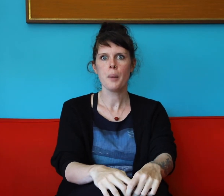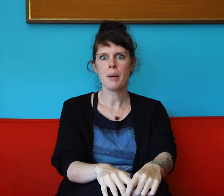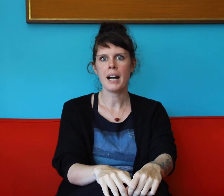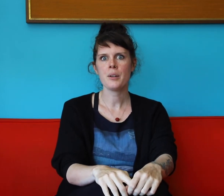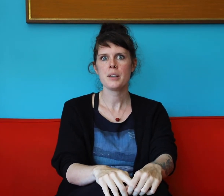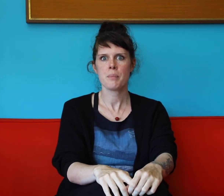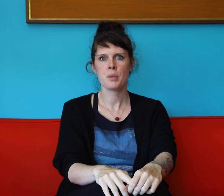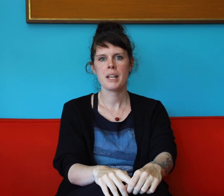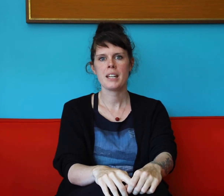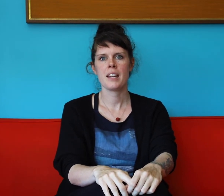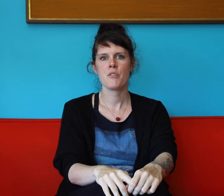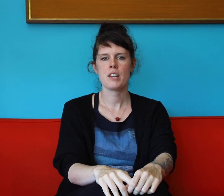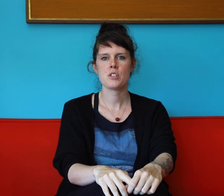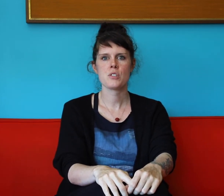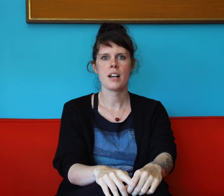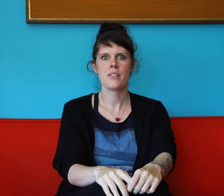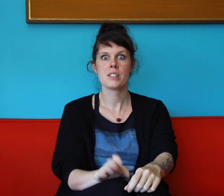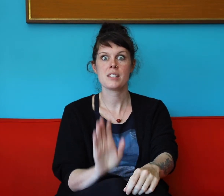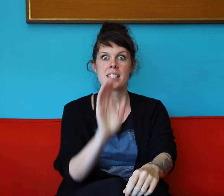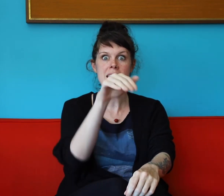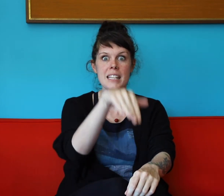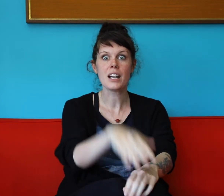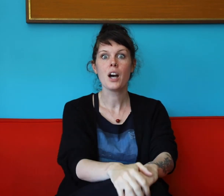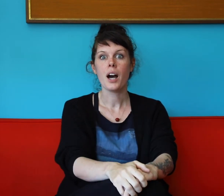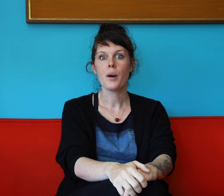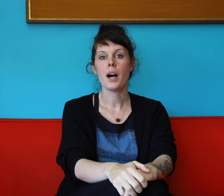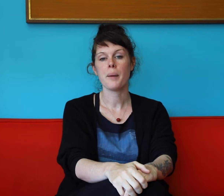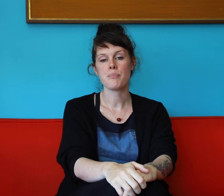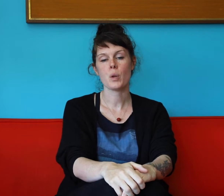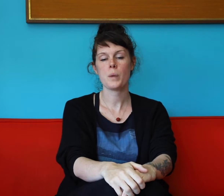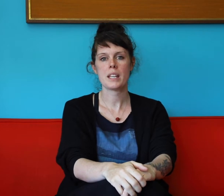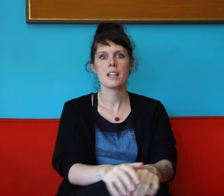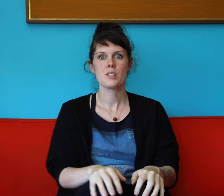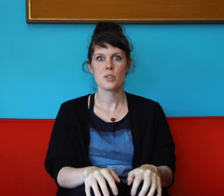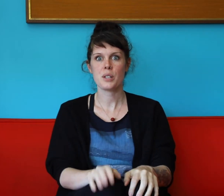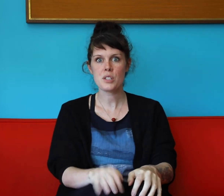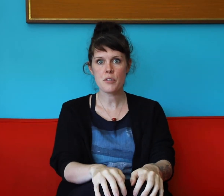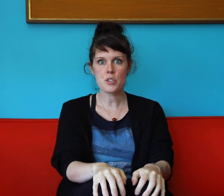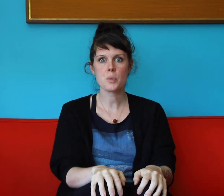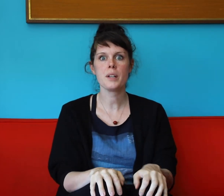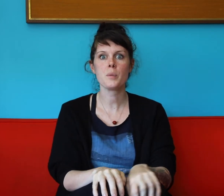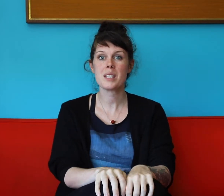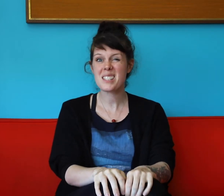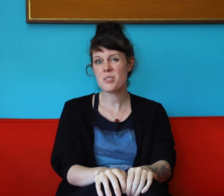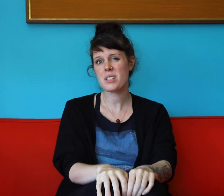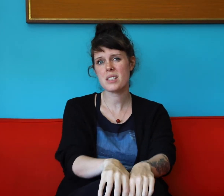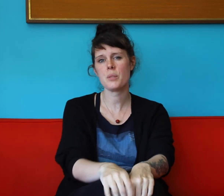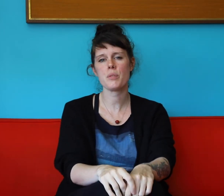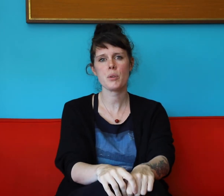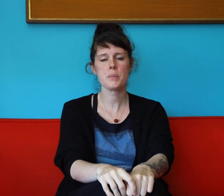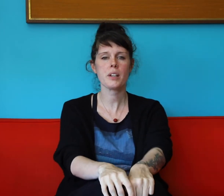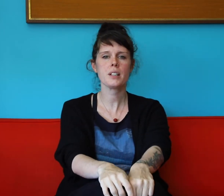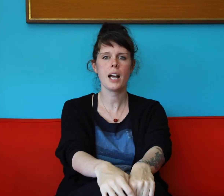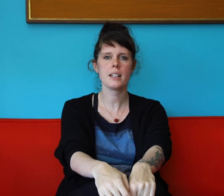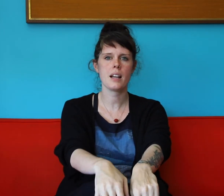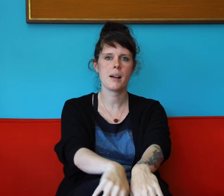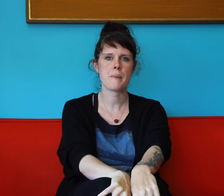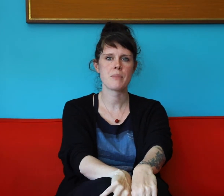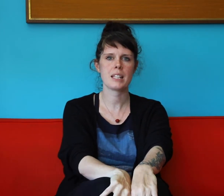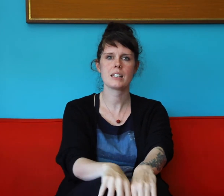pirate, mermaid, and adventures on the sea week. So here's the first one. We used to sing it with Rosemary a lot in